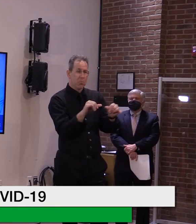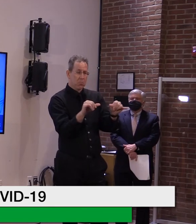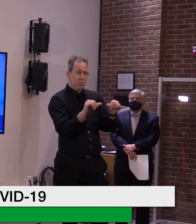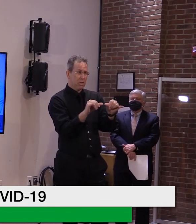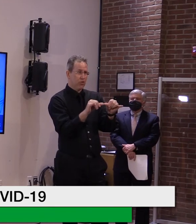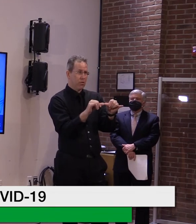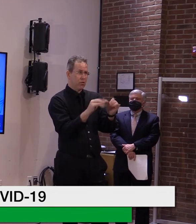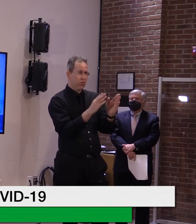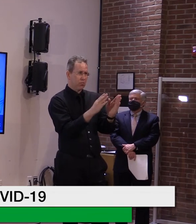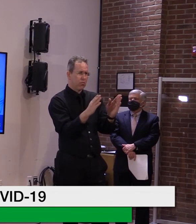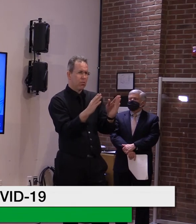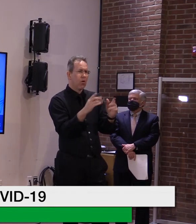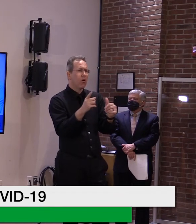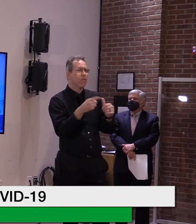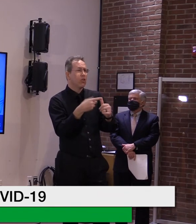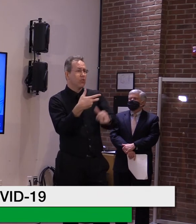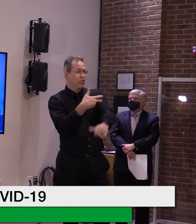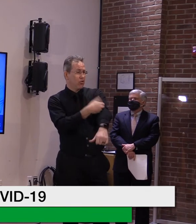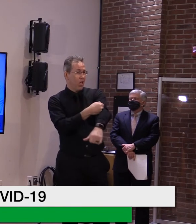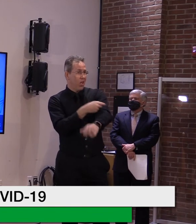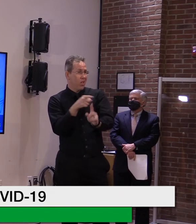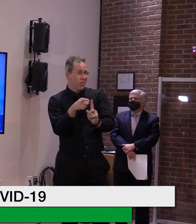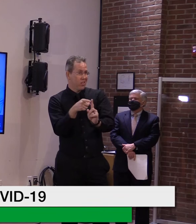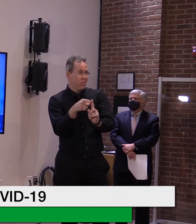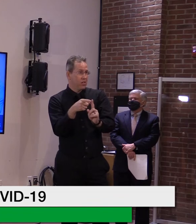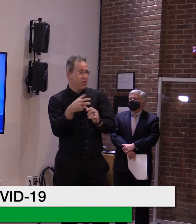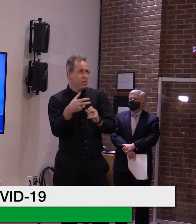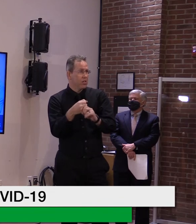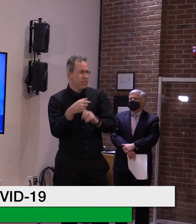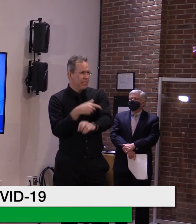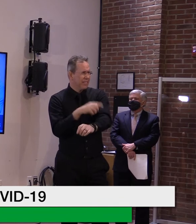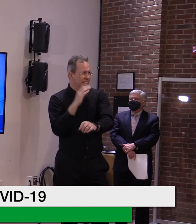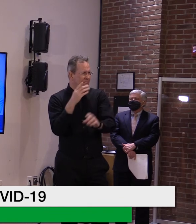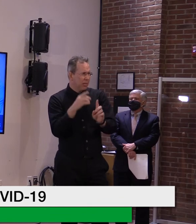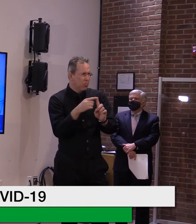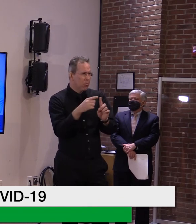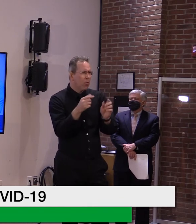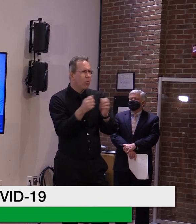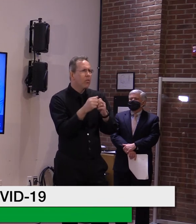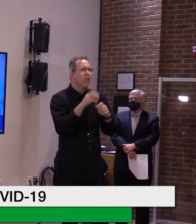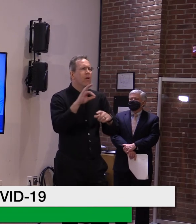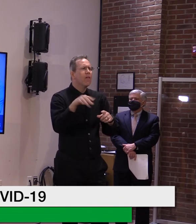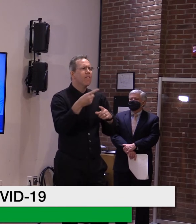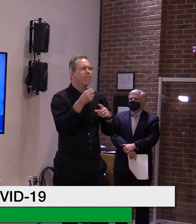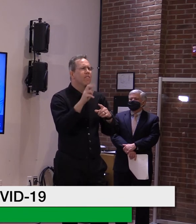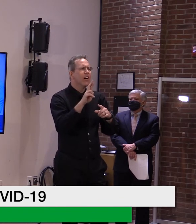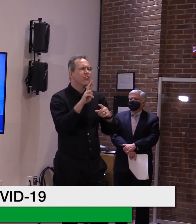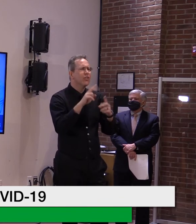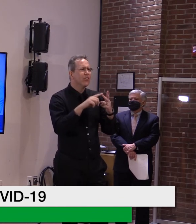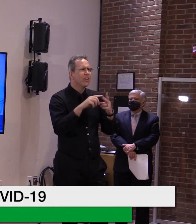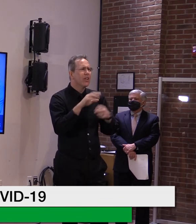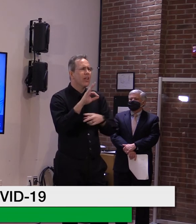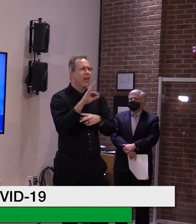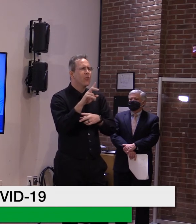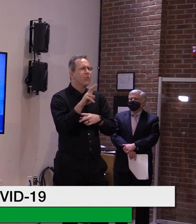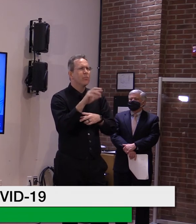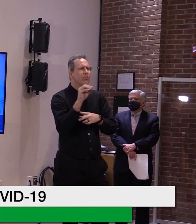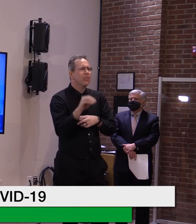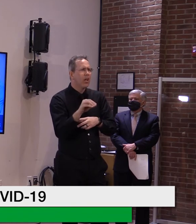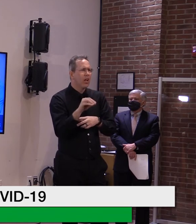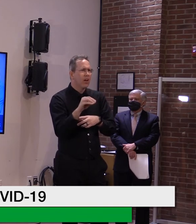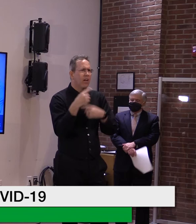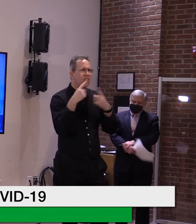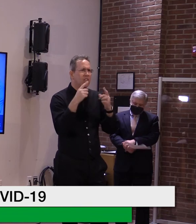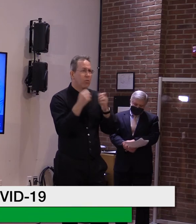dose can be up to 92 percent effective with Moderna and Pfizer, which would lead one to think that it might be more beneficial